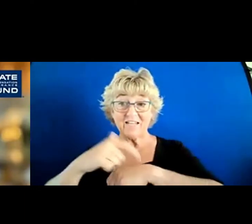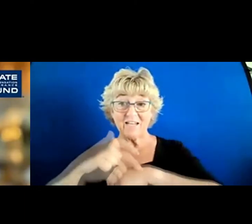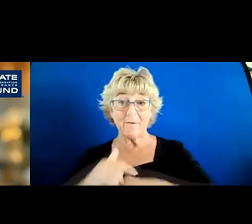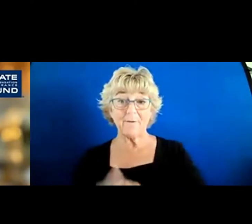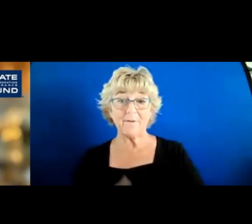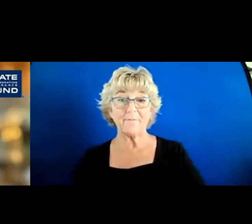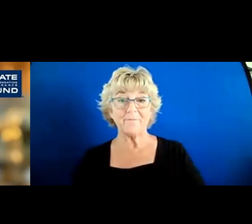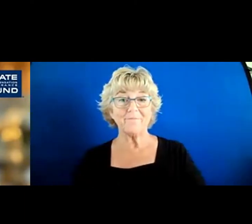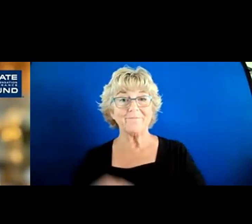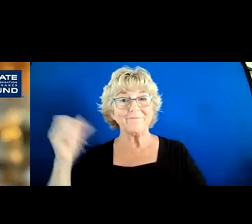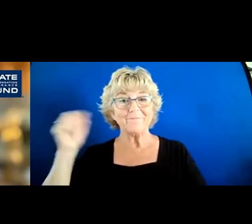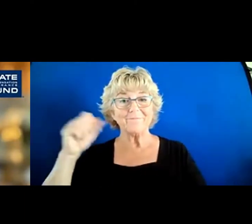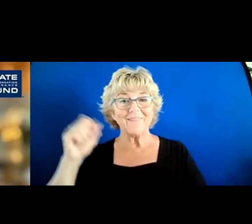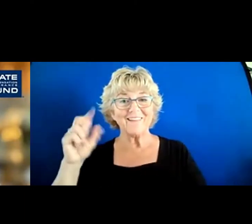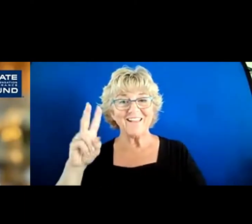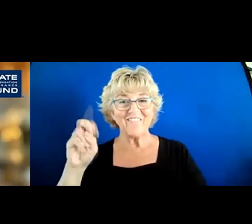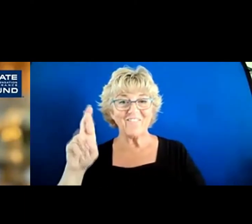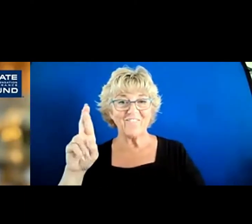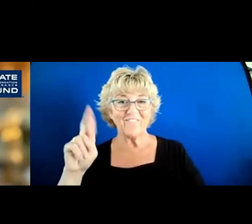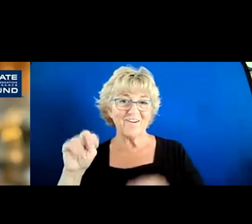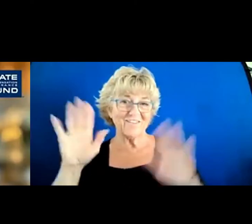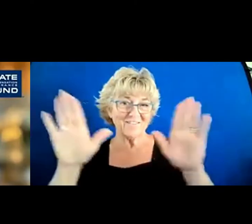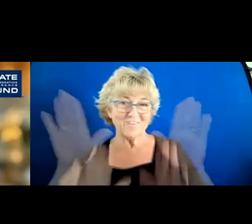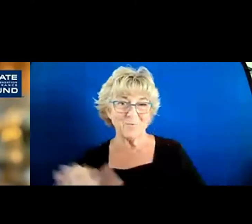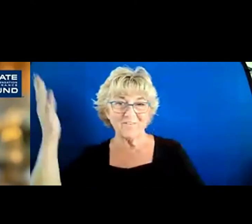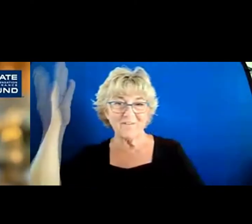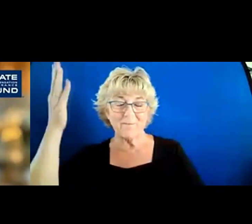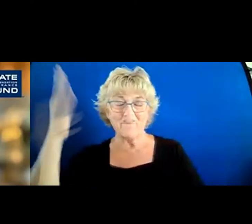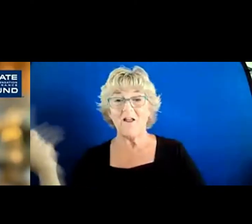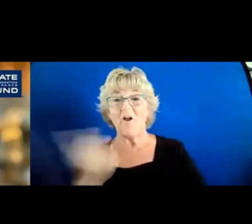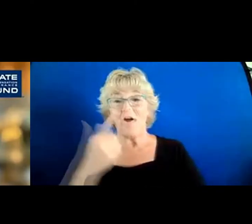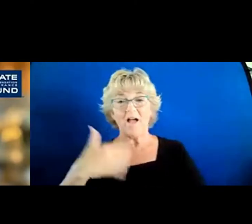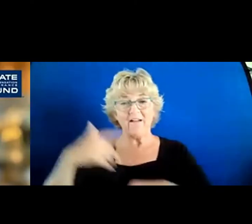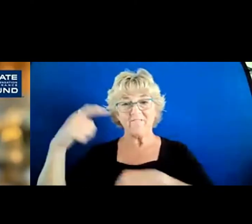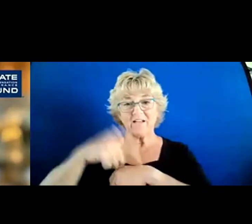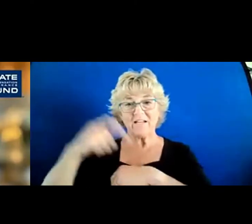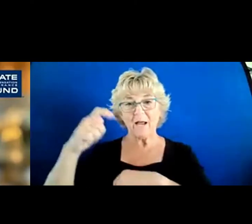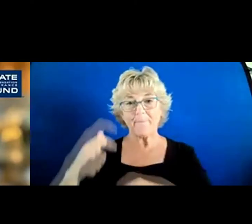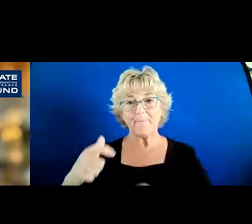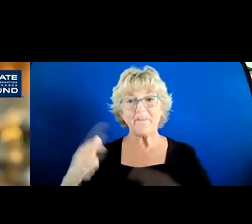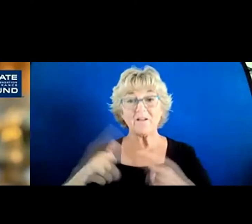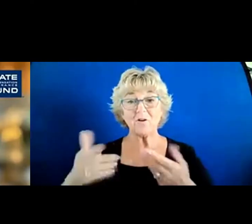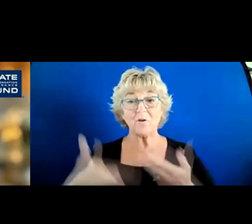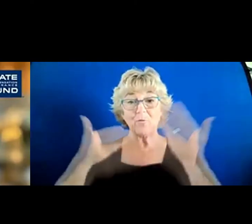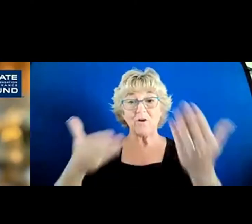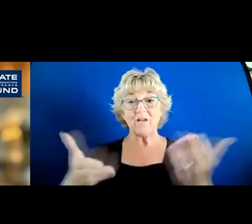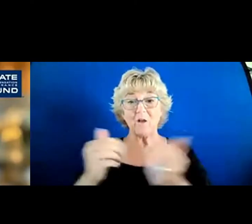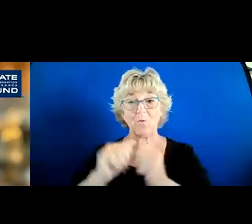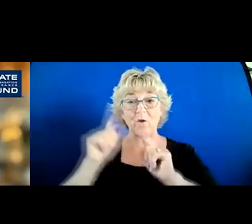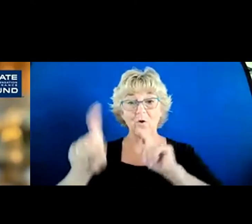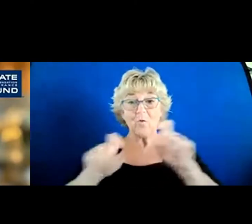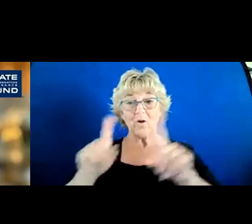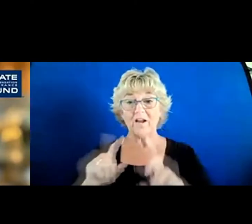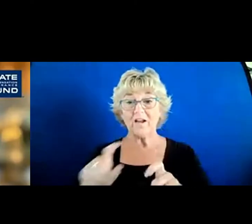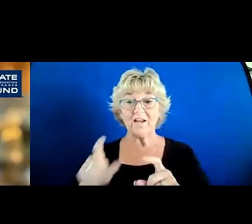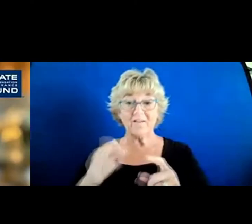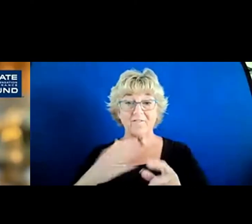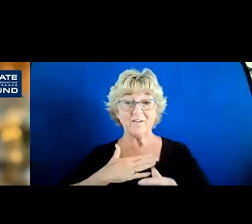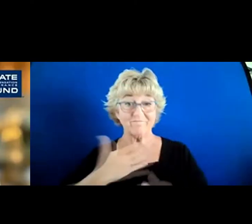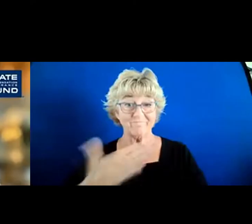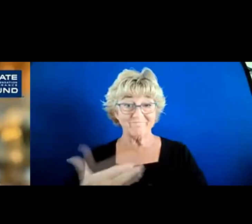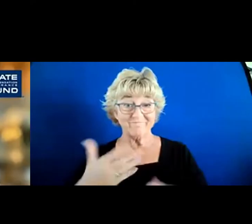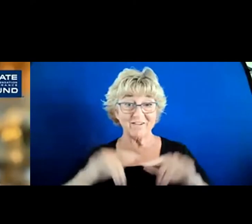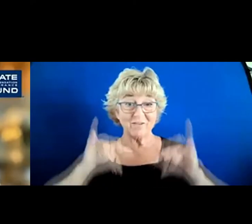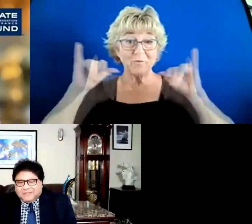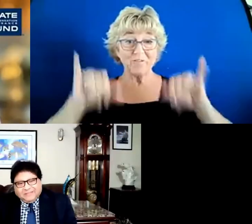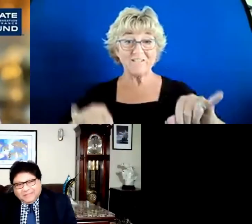Absolutely, Vern. That was a fantastic presentation. We always have time to present you with questions. And if you're generous enough to stay